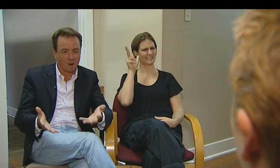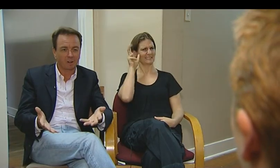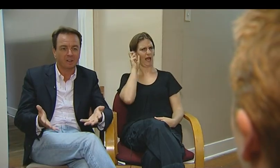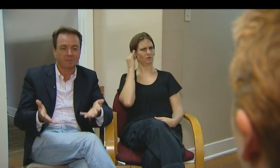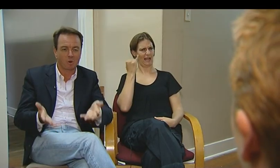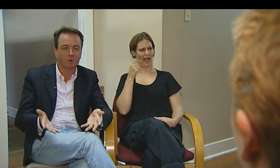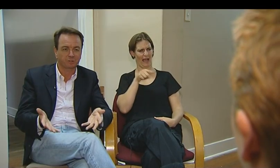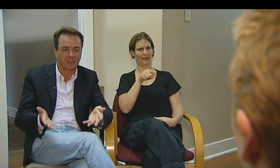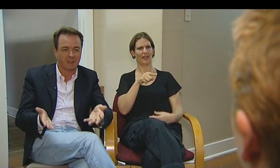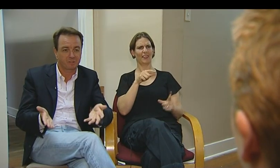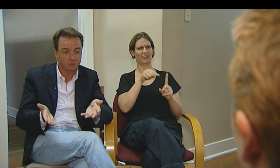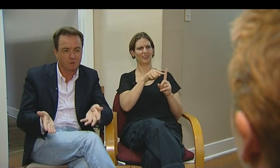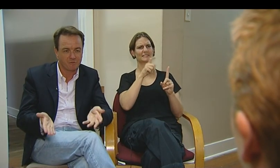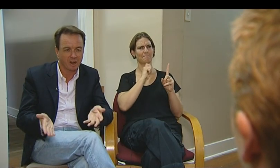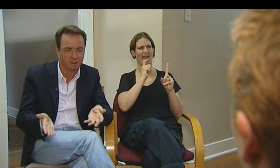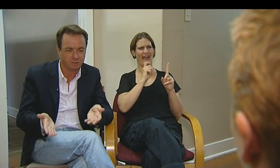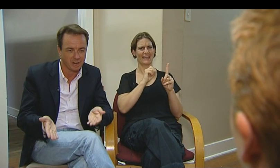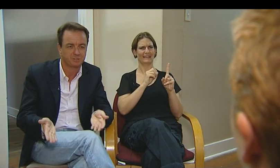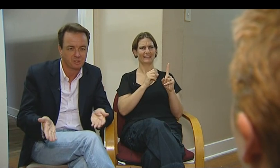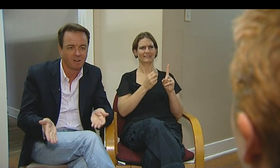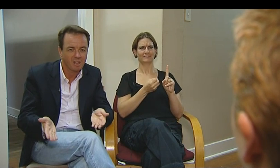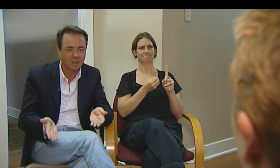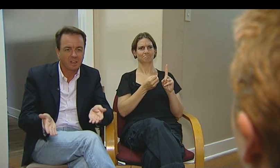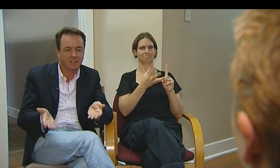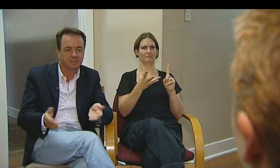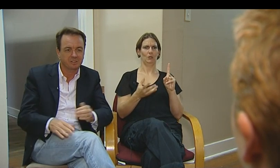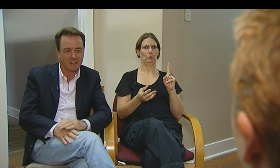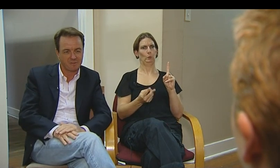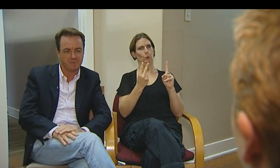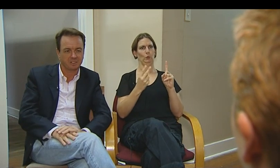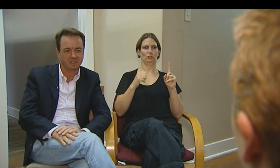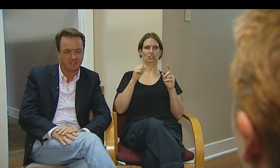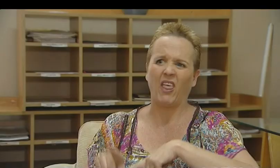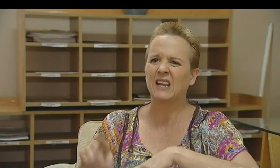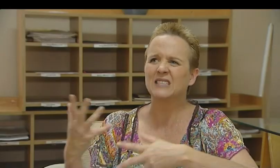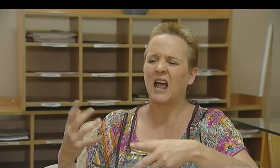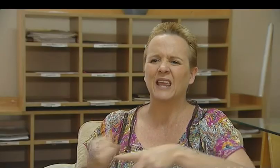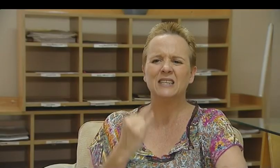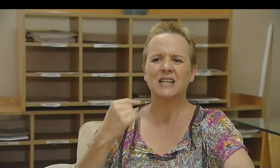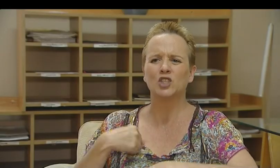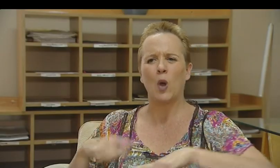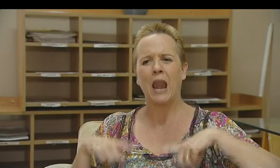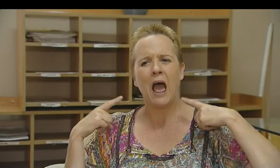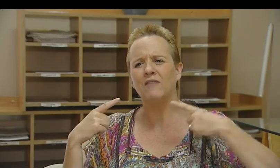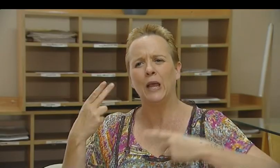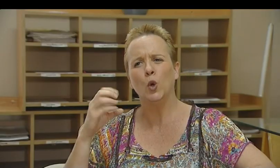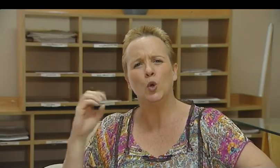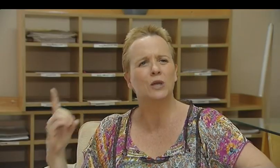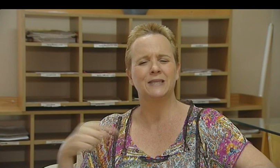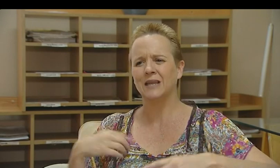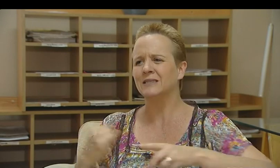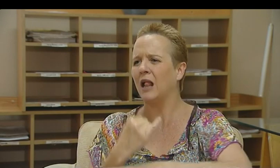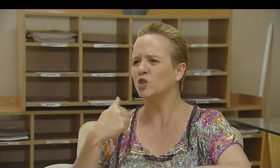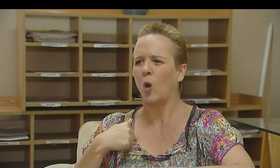metaphorically of course, gave the two-fingered gesture to the deaf community. It's even worse than that, it's an